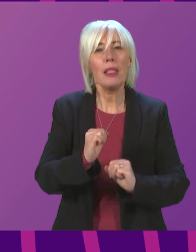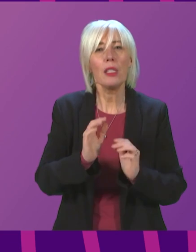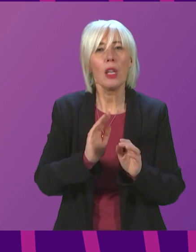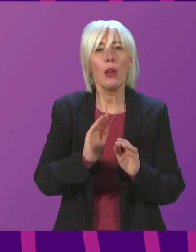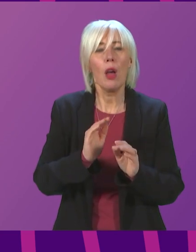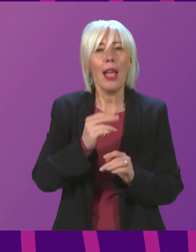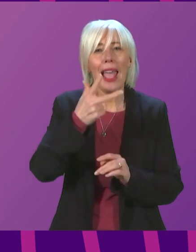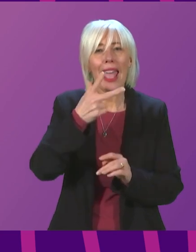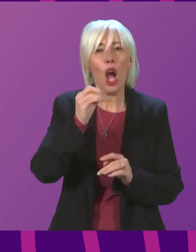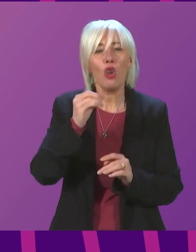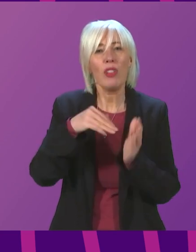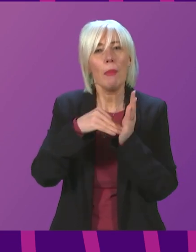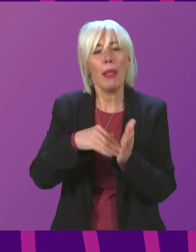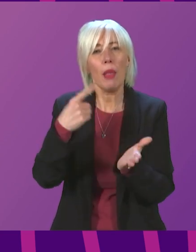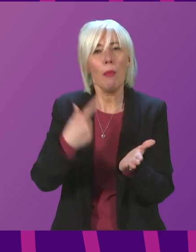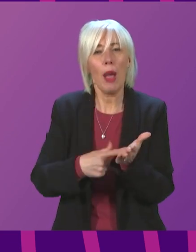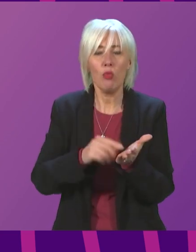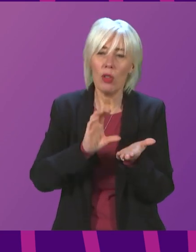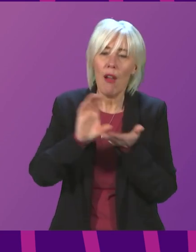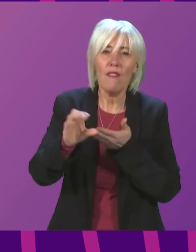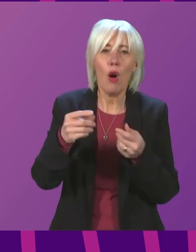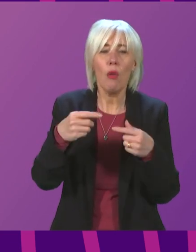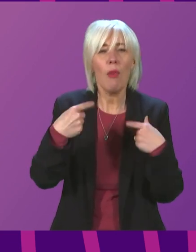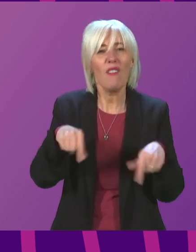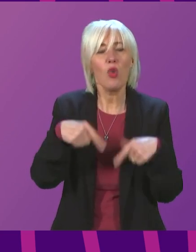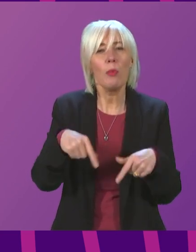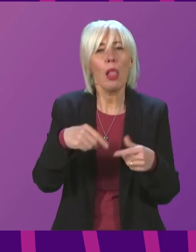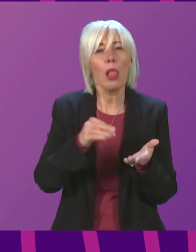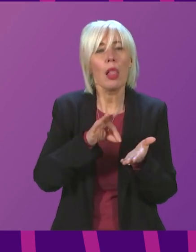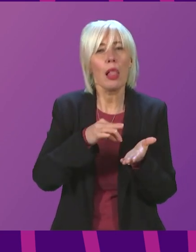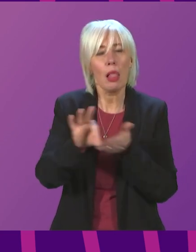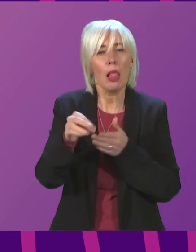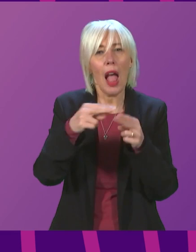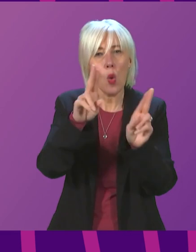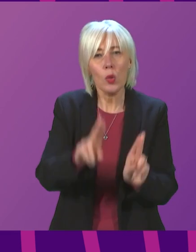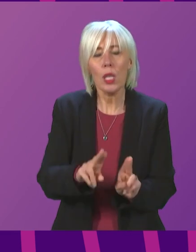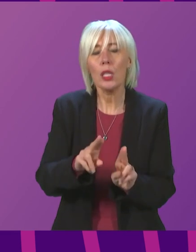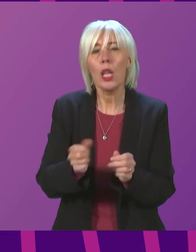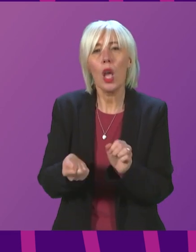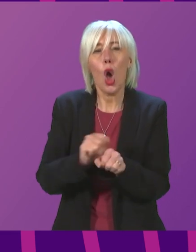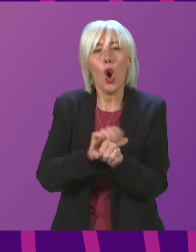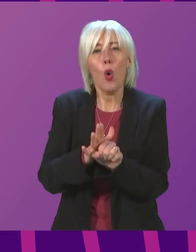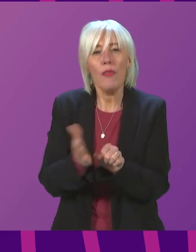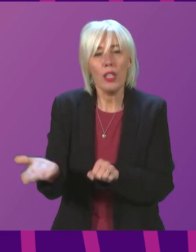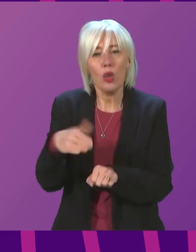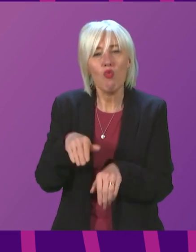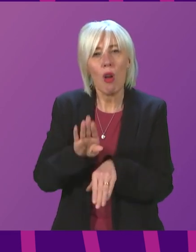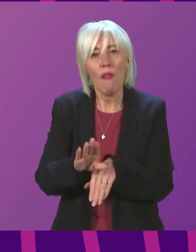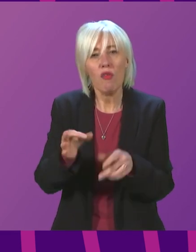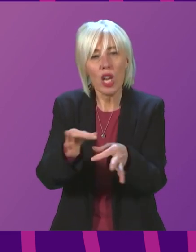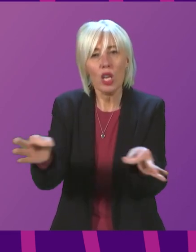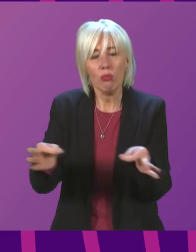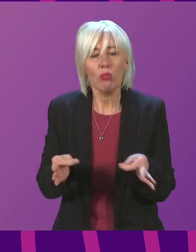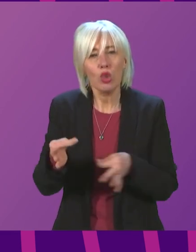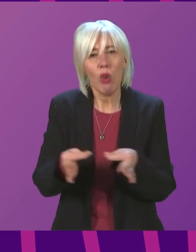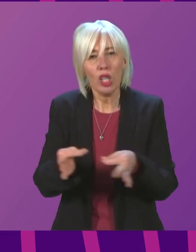£800 million to provide more affordable housing. In the COVID recovery strategy, we set out very specific actions to tackle the